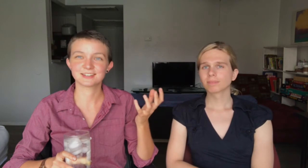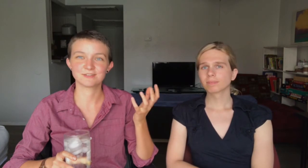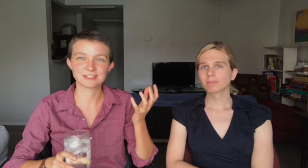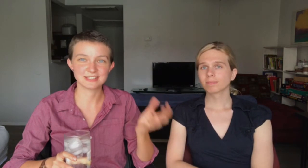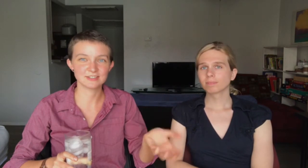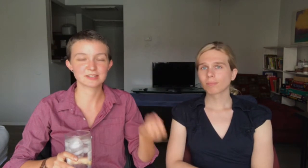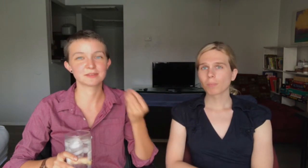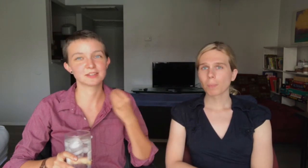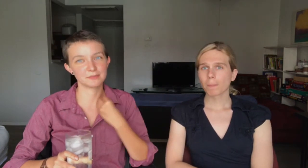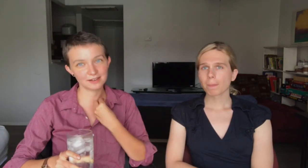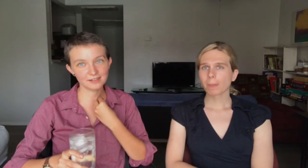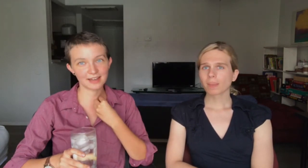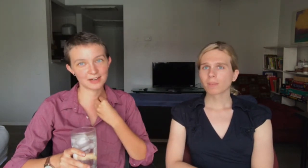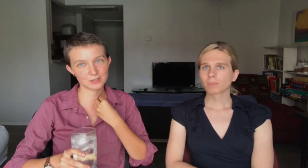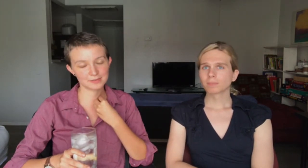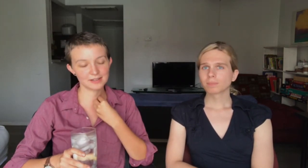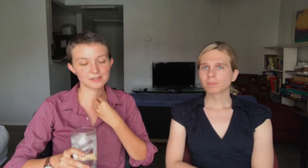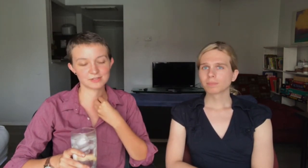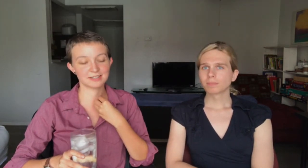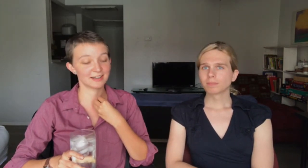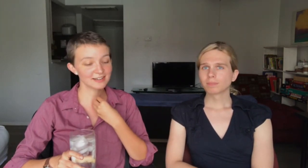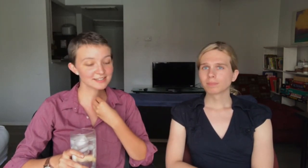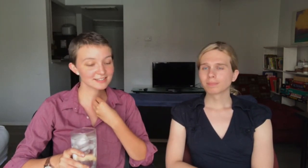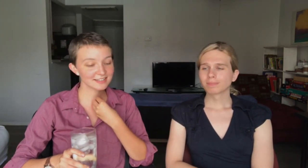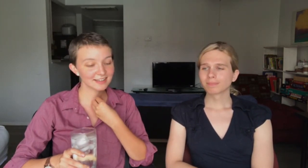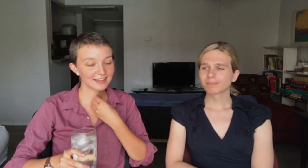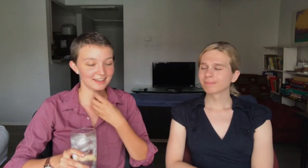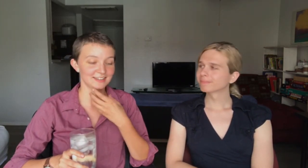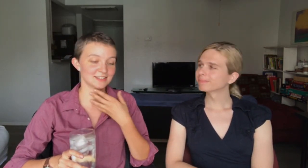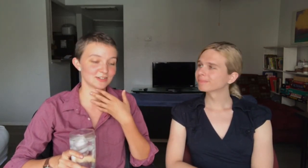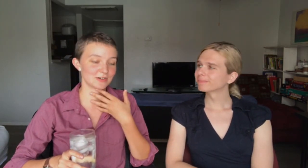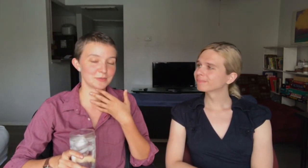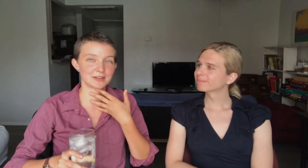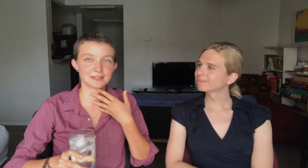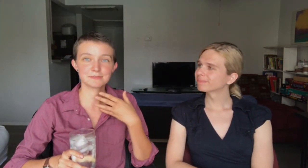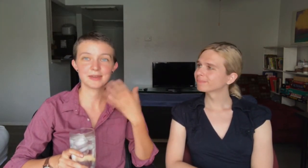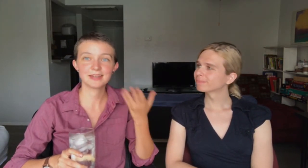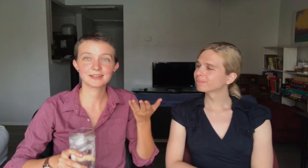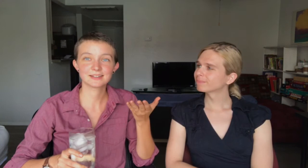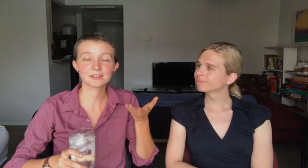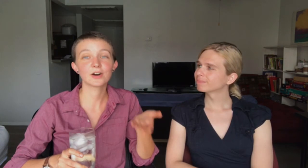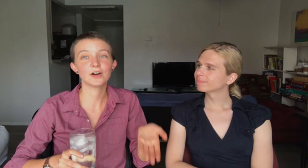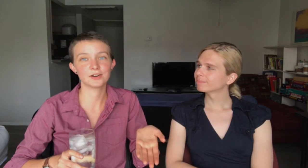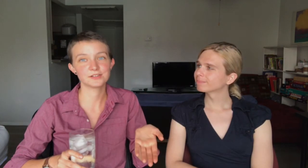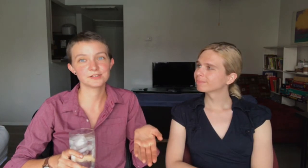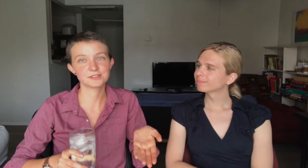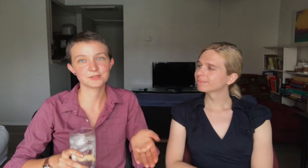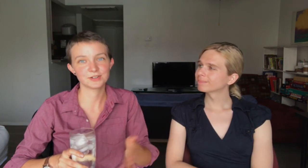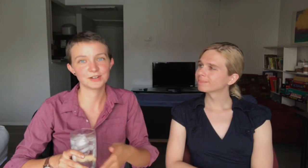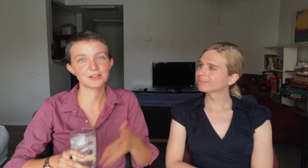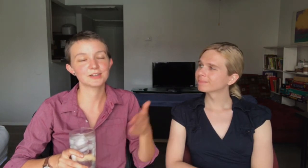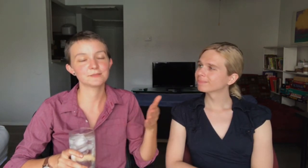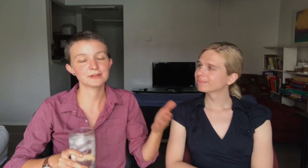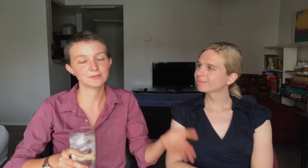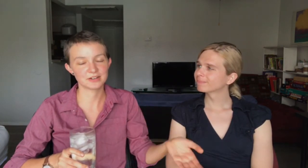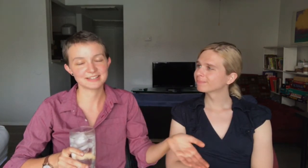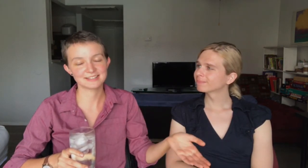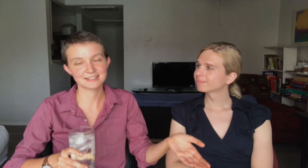receiving something in the mail, like actual mail, is really nice. And so I wanted to make cards for all of my friends